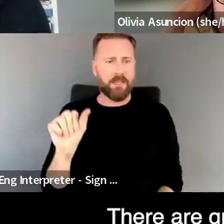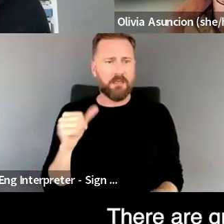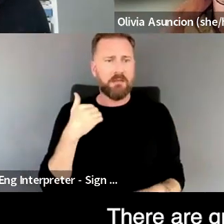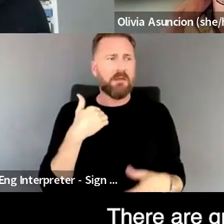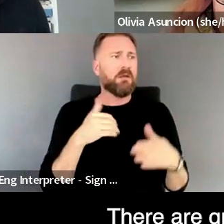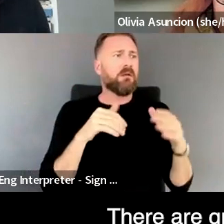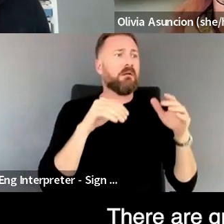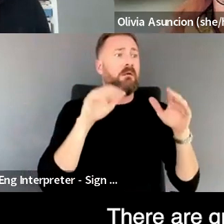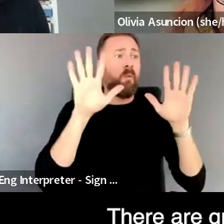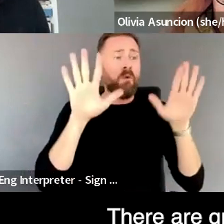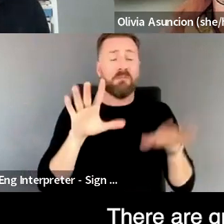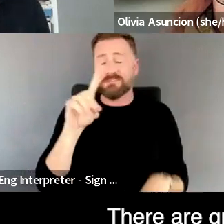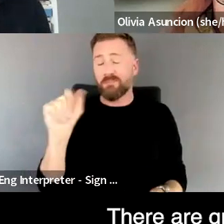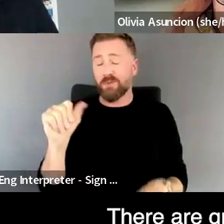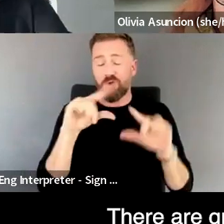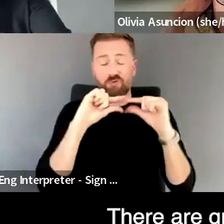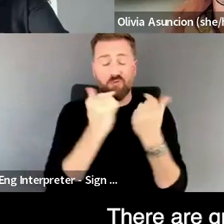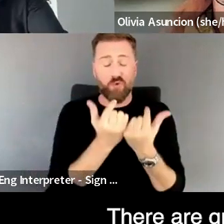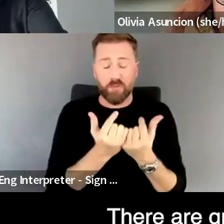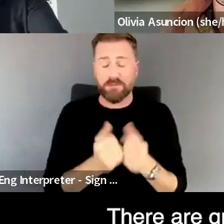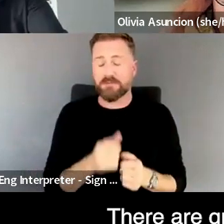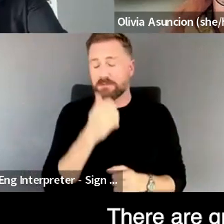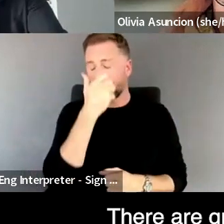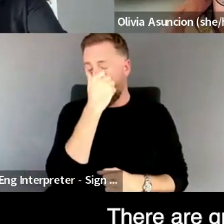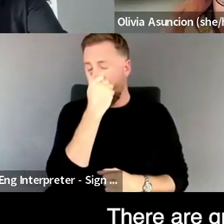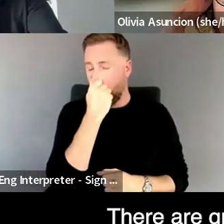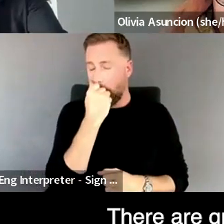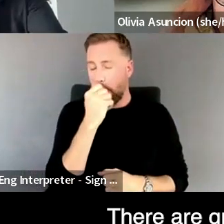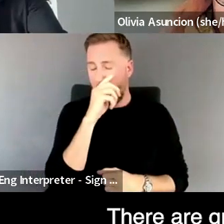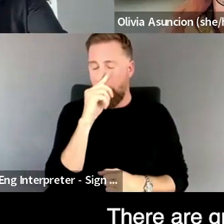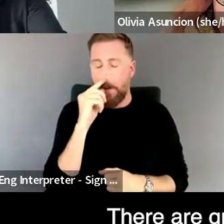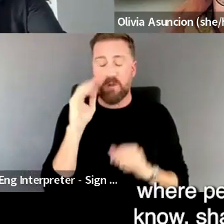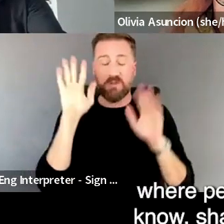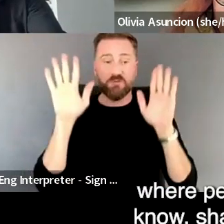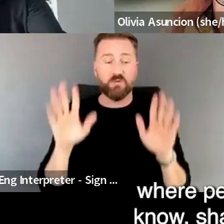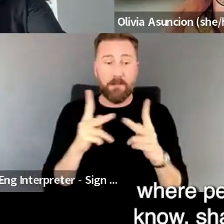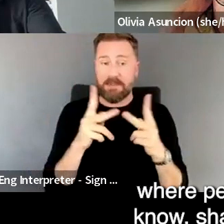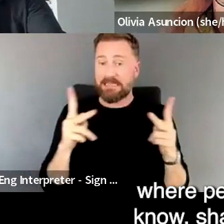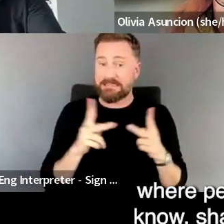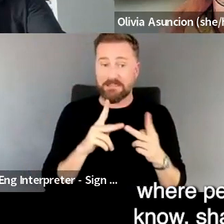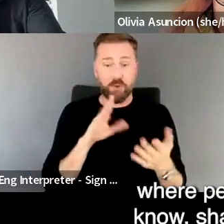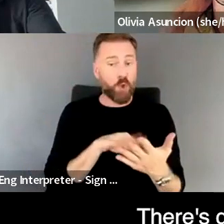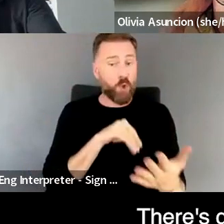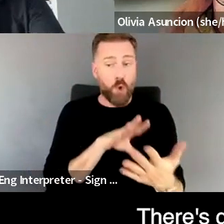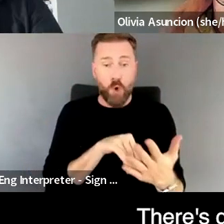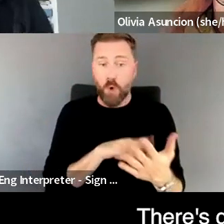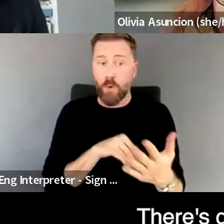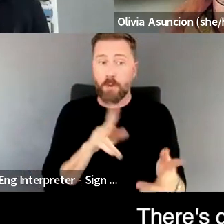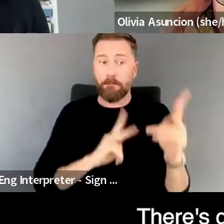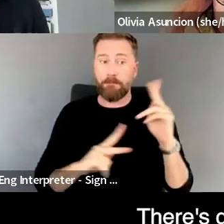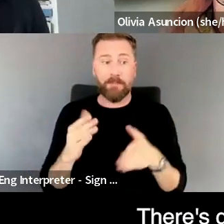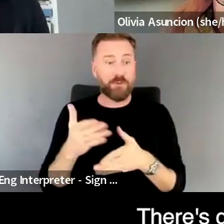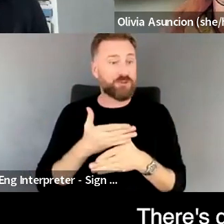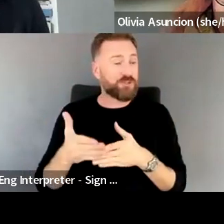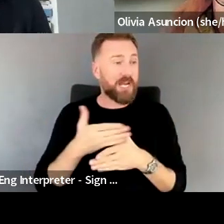There are great, um, uh, places to learn where people share, you know, share experiences. There's